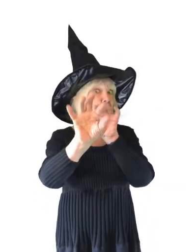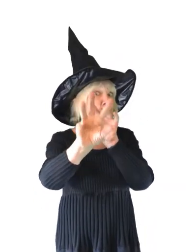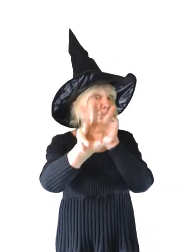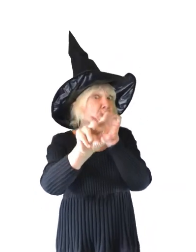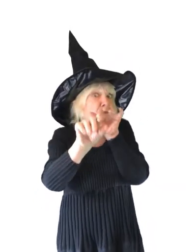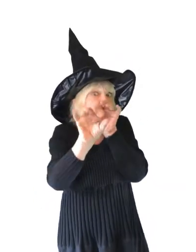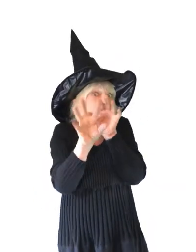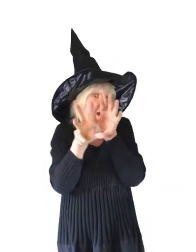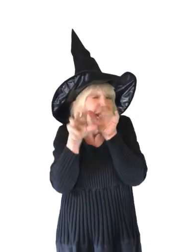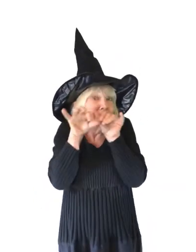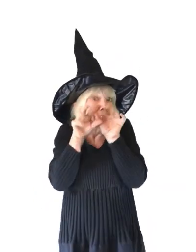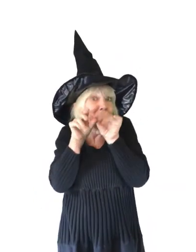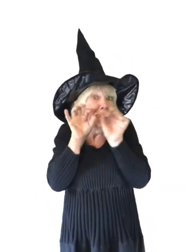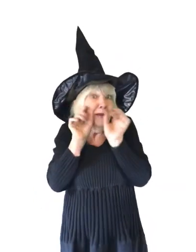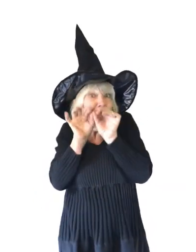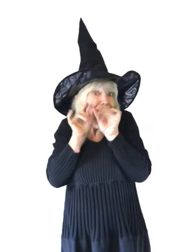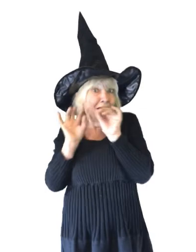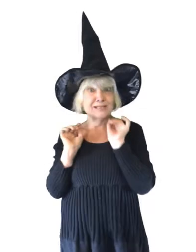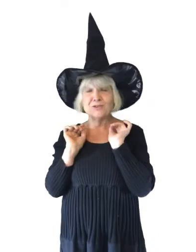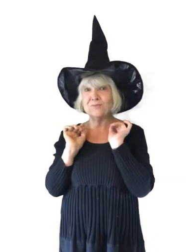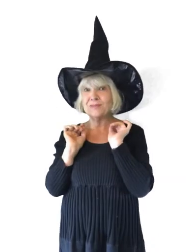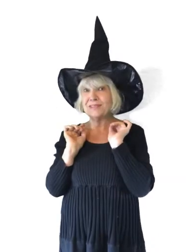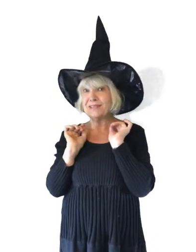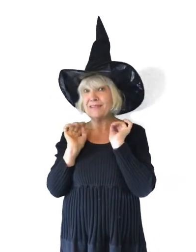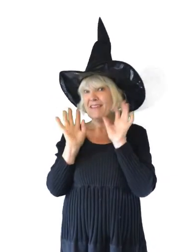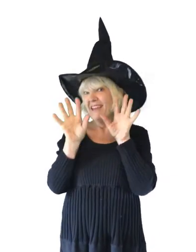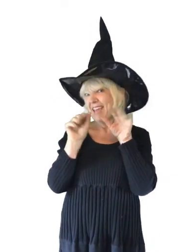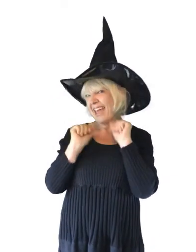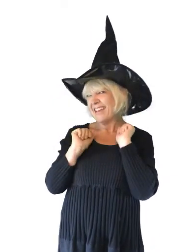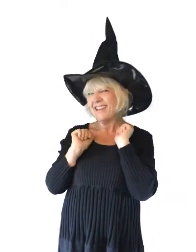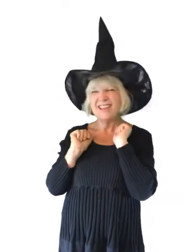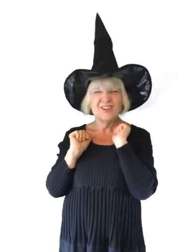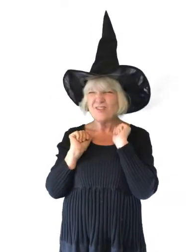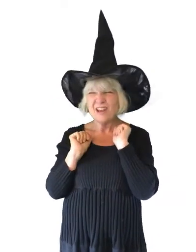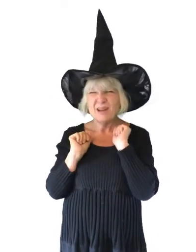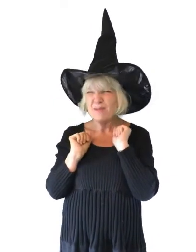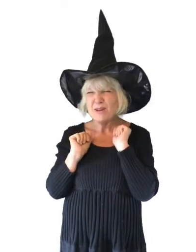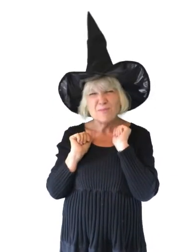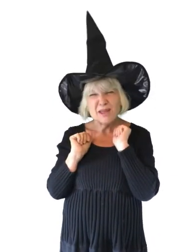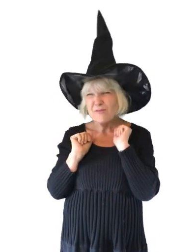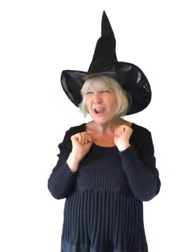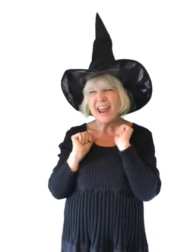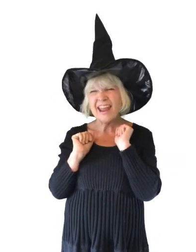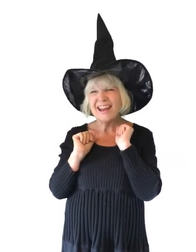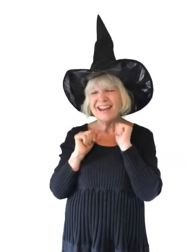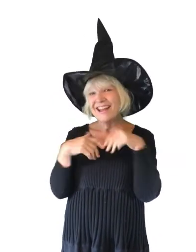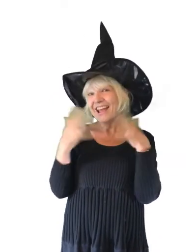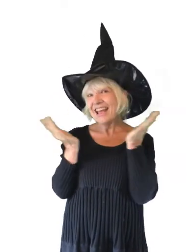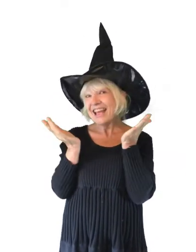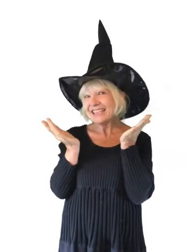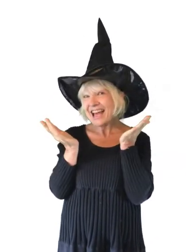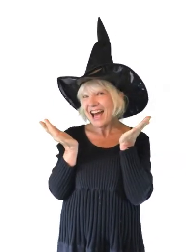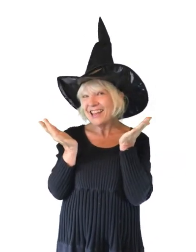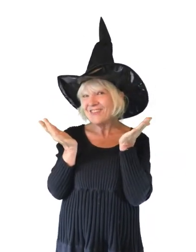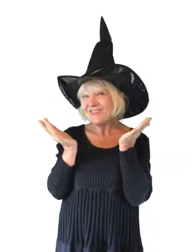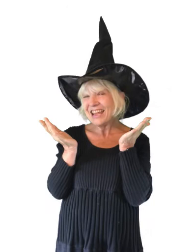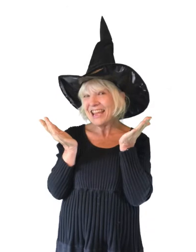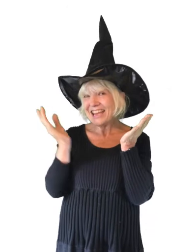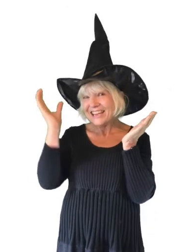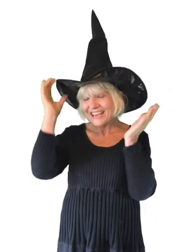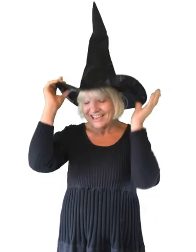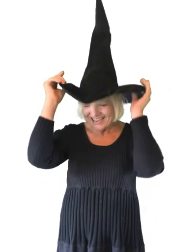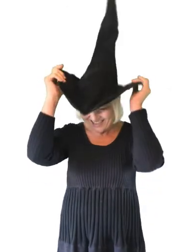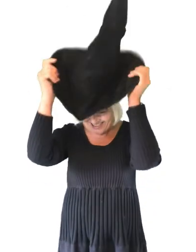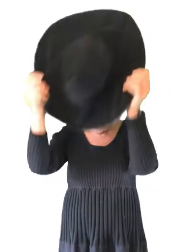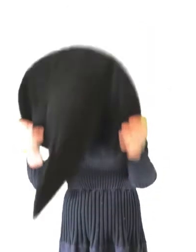spooky, scary costumes. But you don't need to be afraid. It's Halloween.